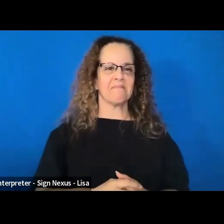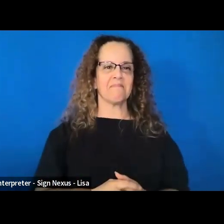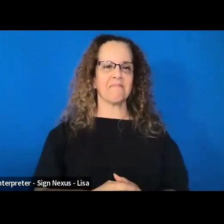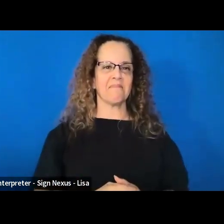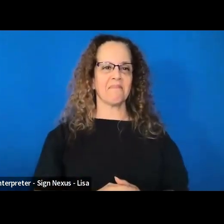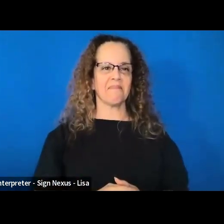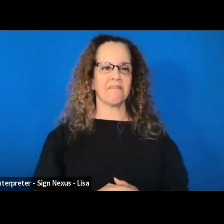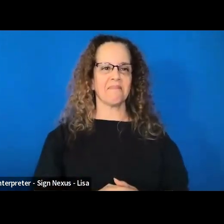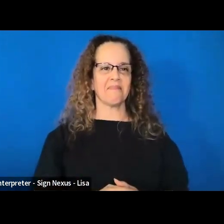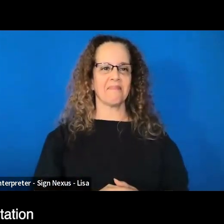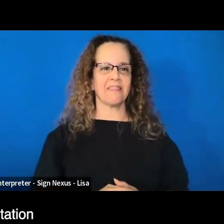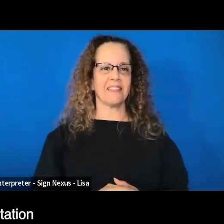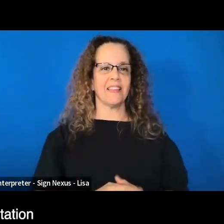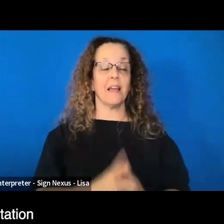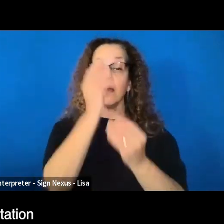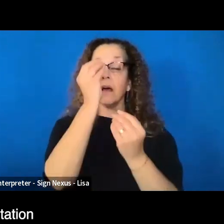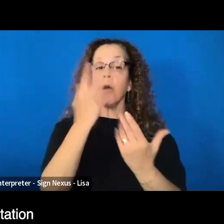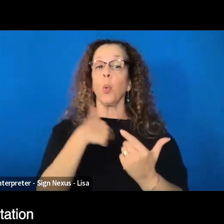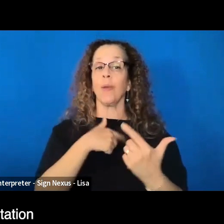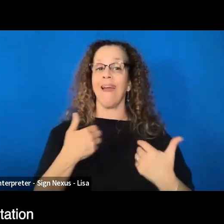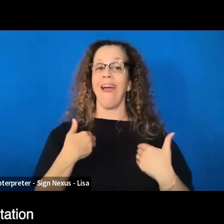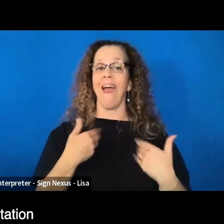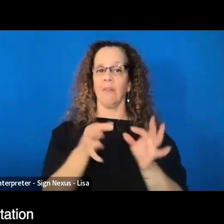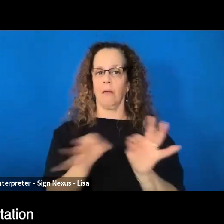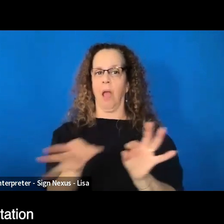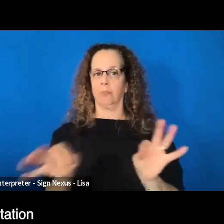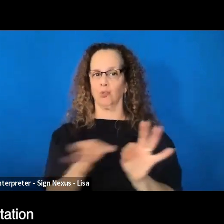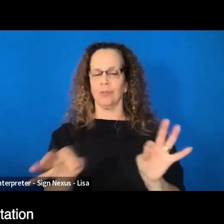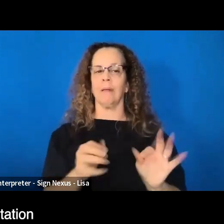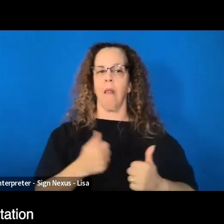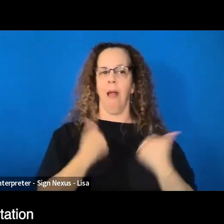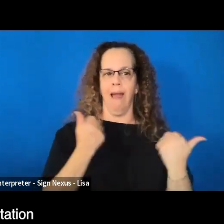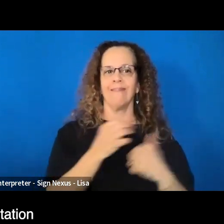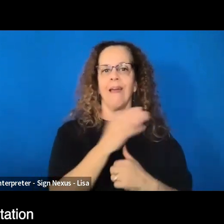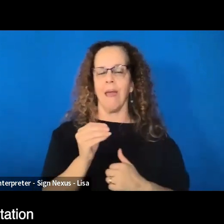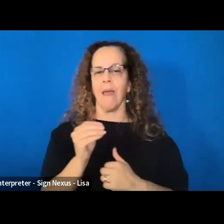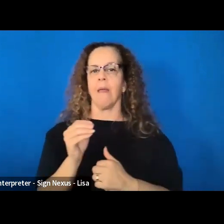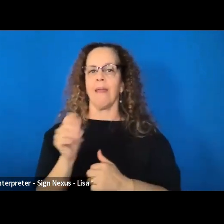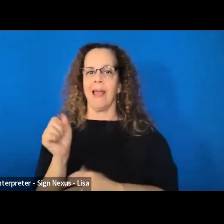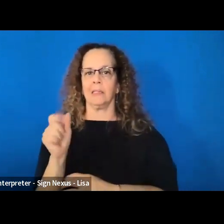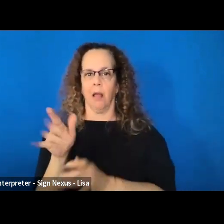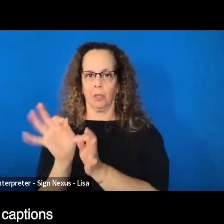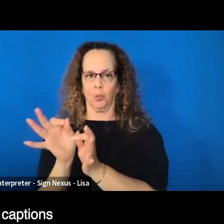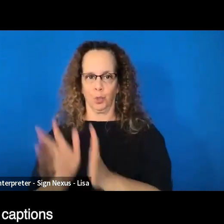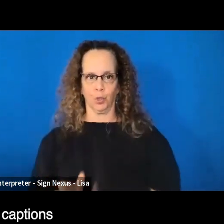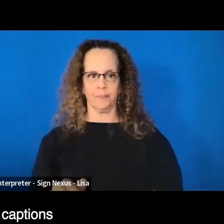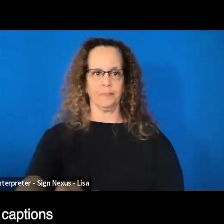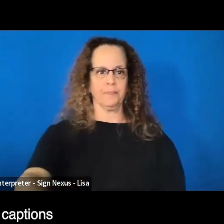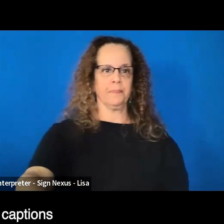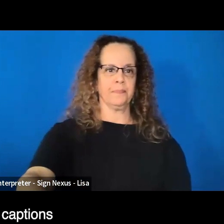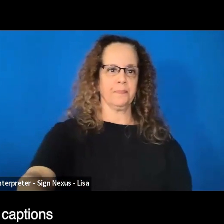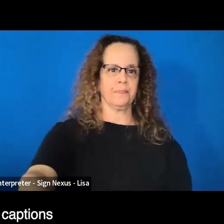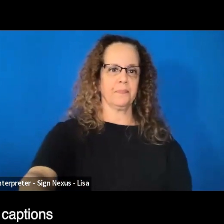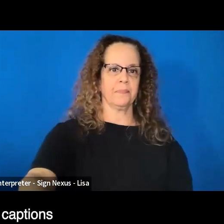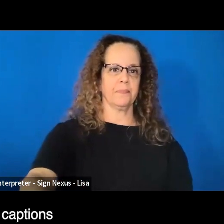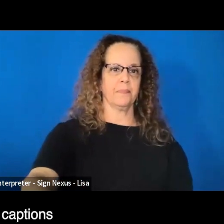We have live captioning and ASL interpretation available for this program. You can access the